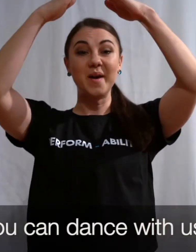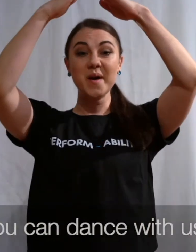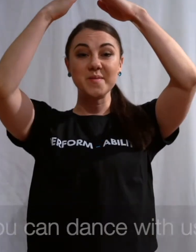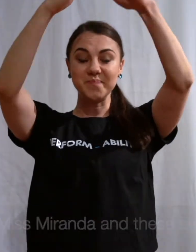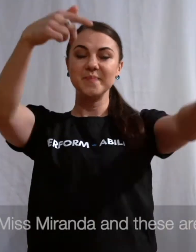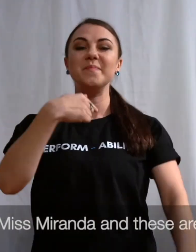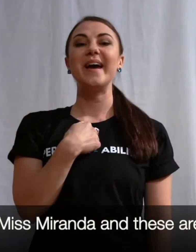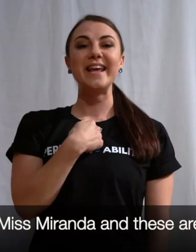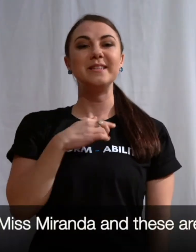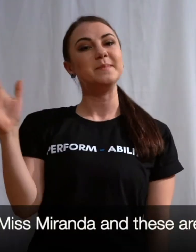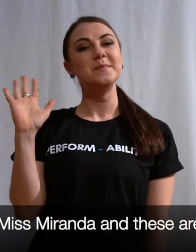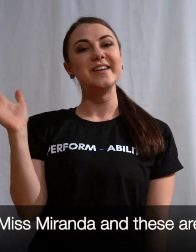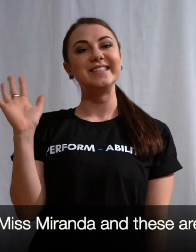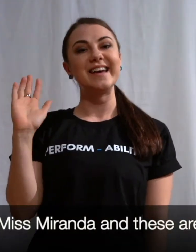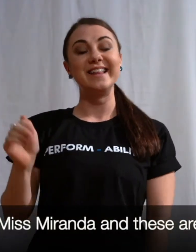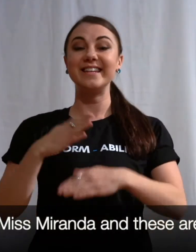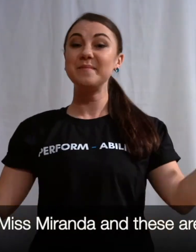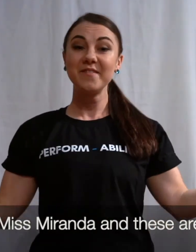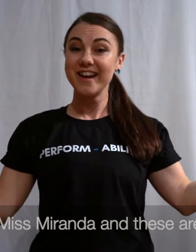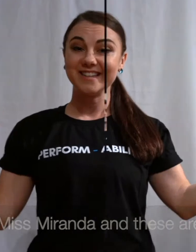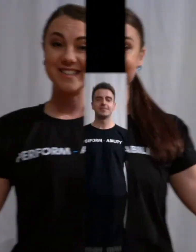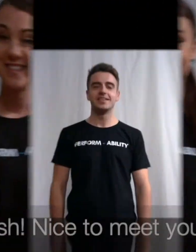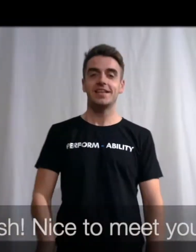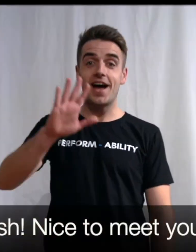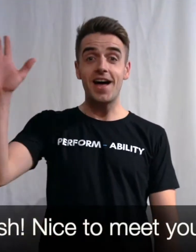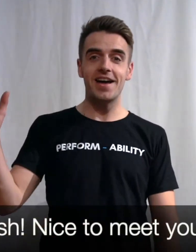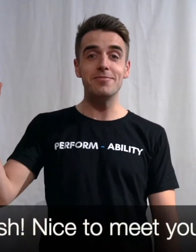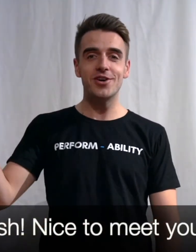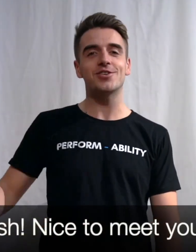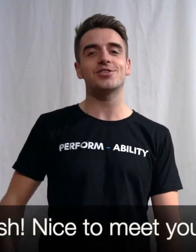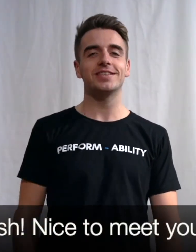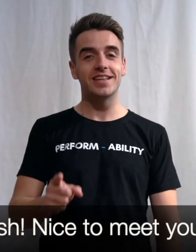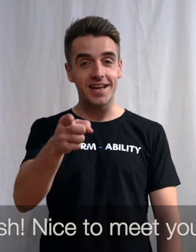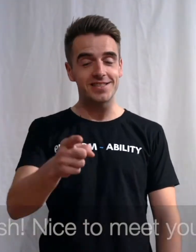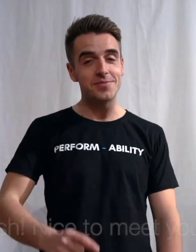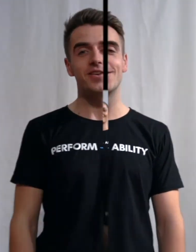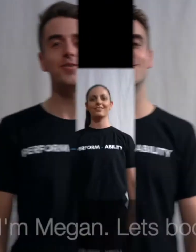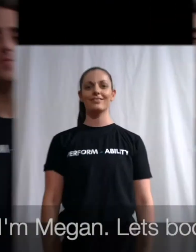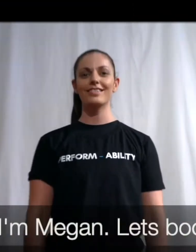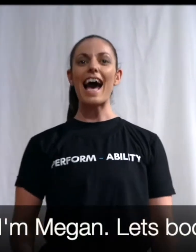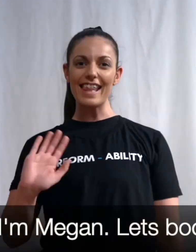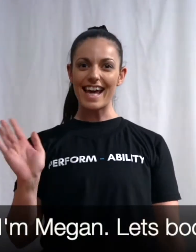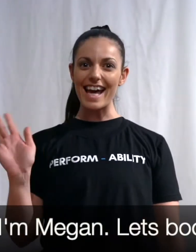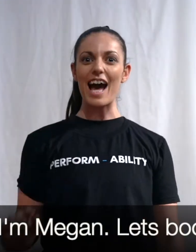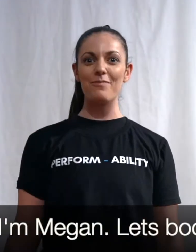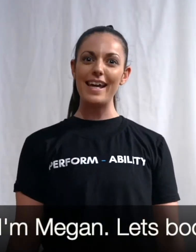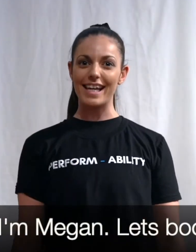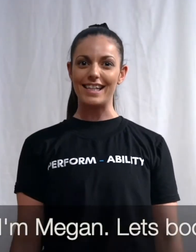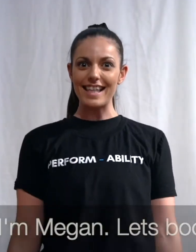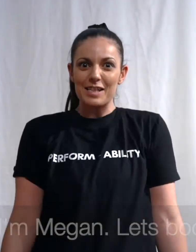home. My name is Miss Miranda and these are my friends. Hi, I'm Josh. Nice to meet you. Hi there, I'm Megan. Let's